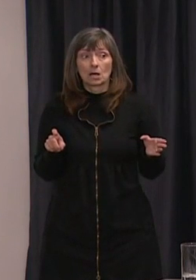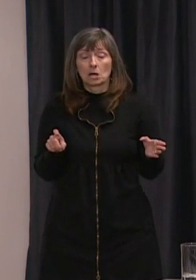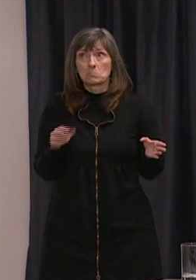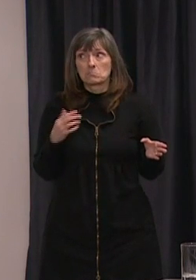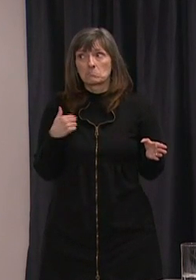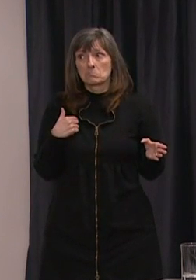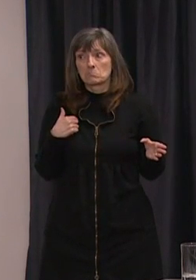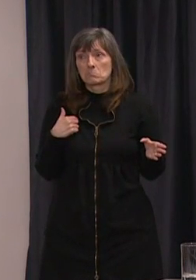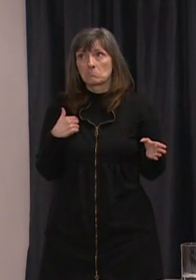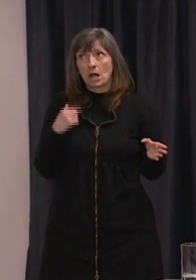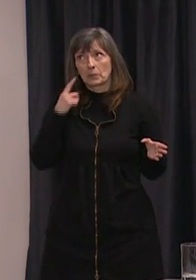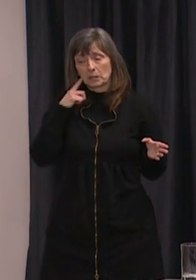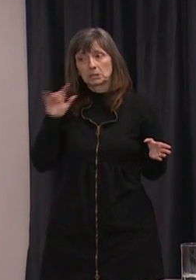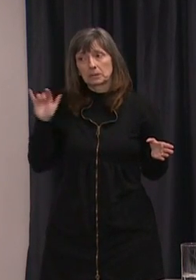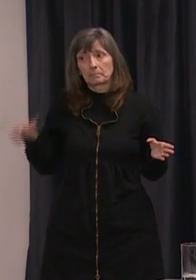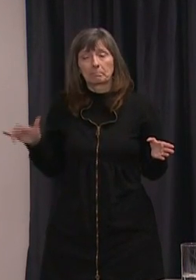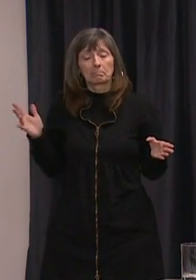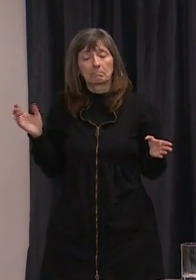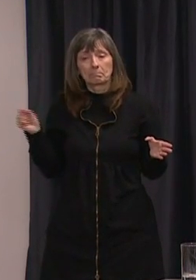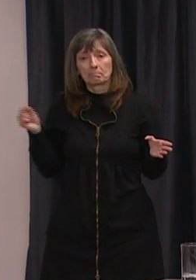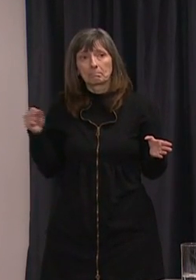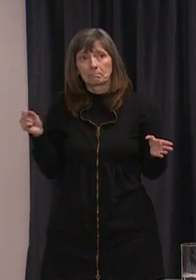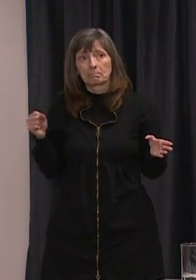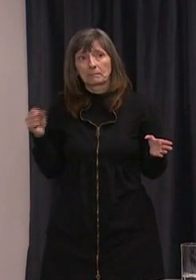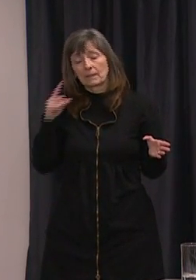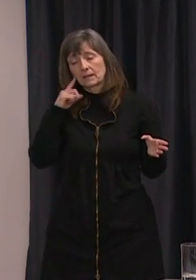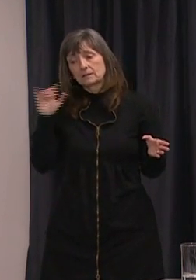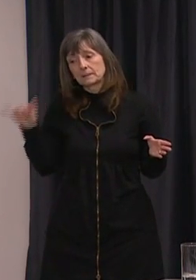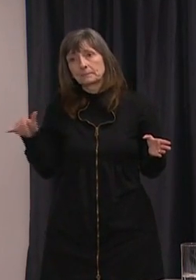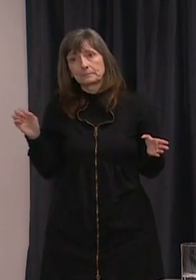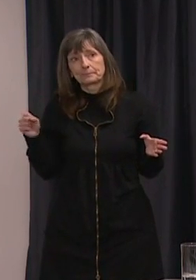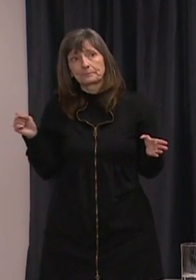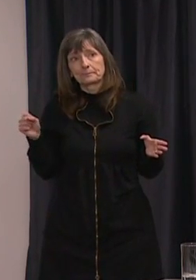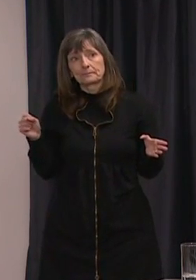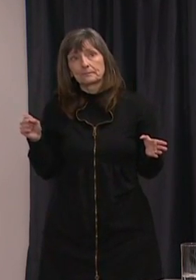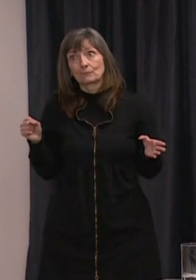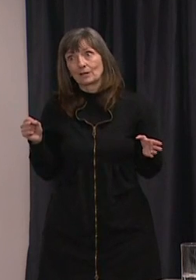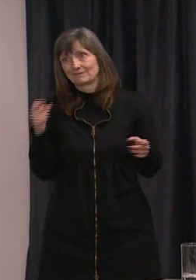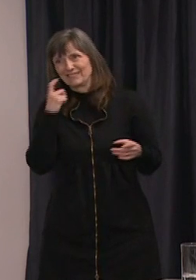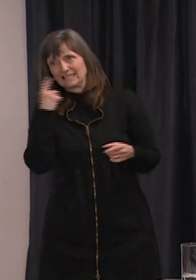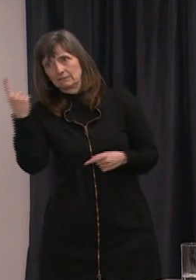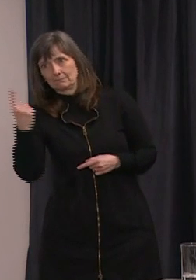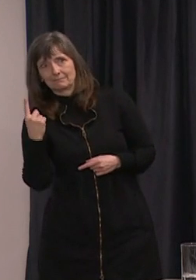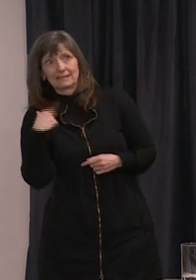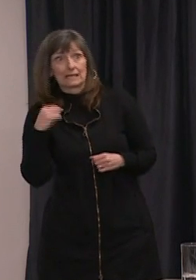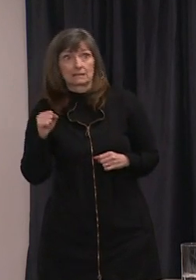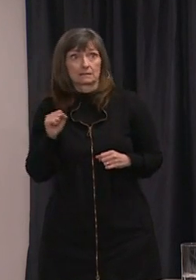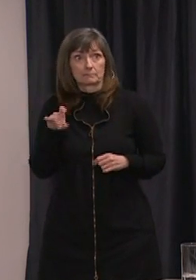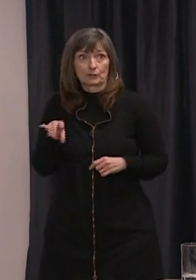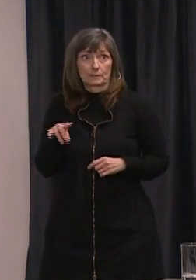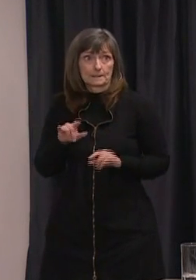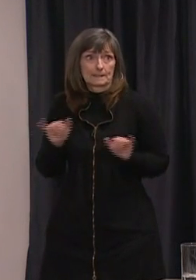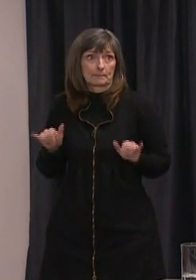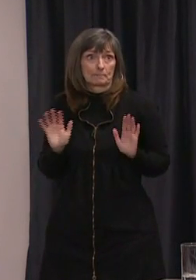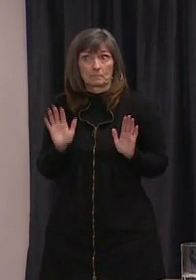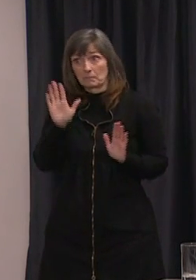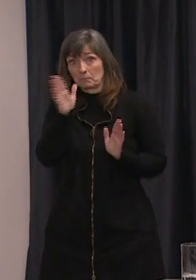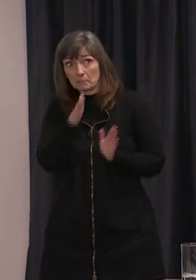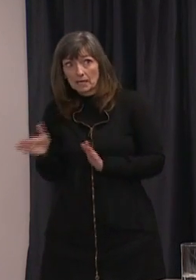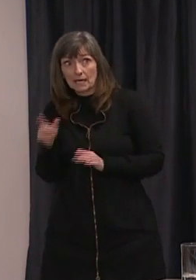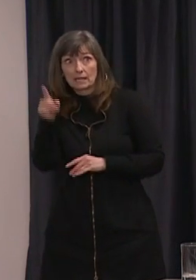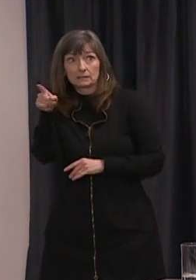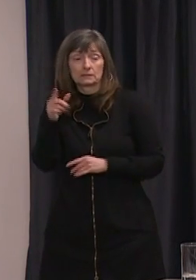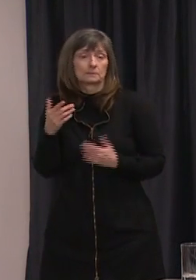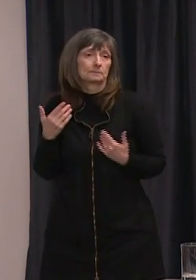understanding is they haven't changed uh that's um as of walking in here so i i don't really know what their plans are